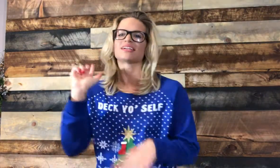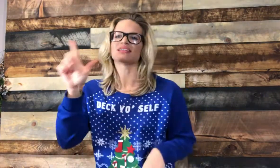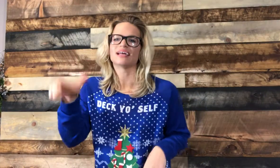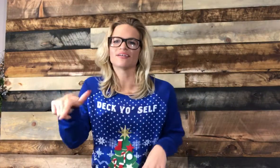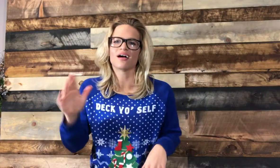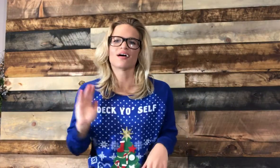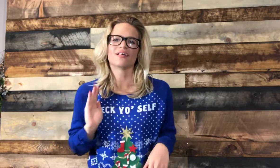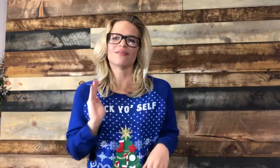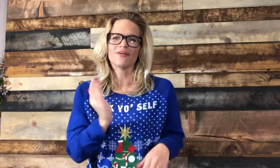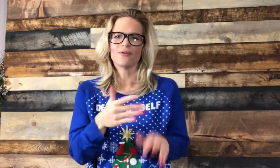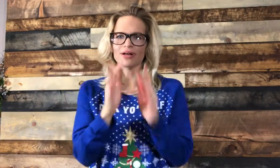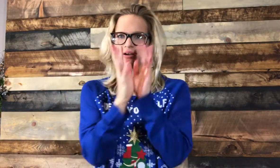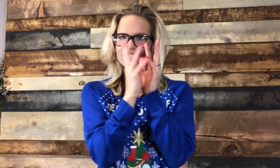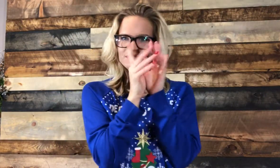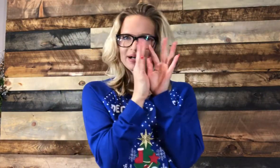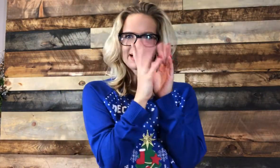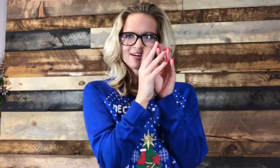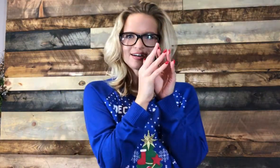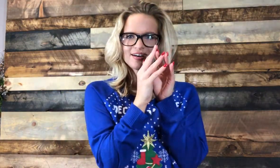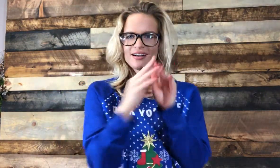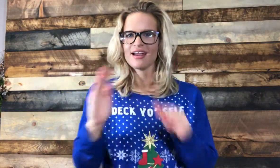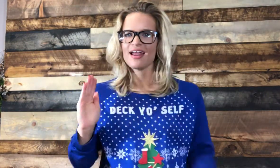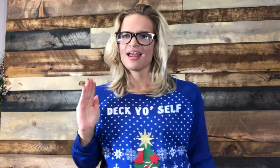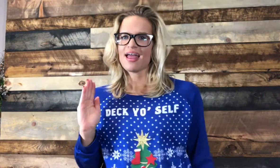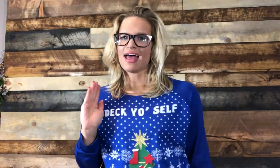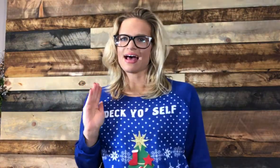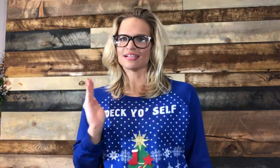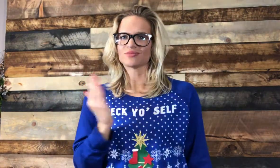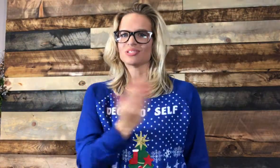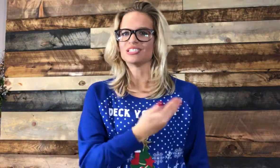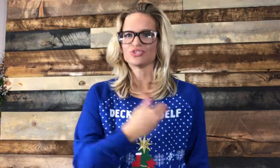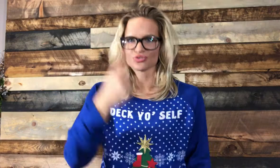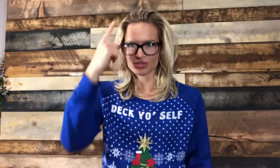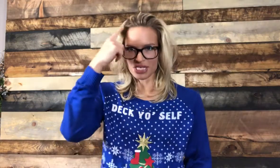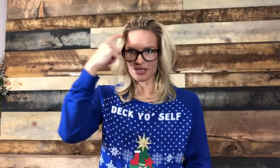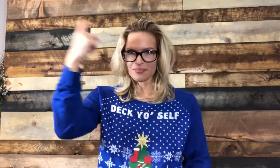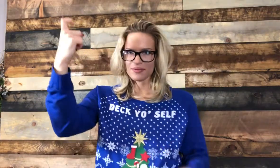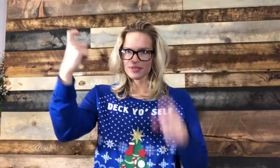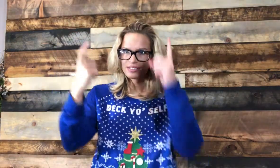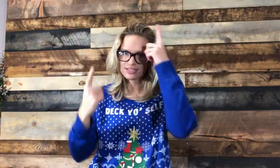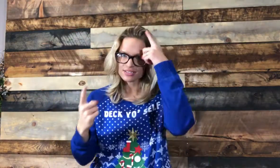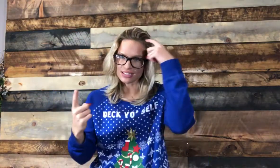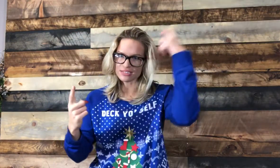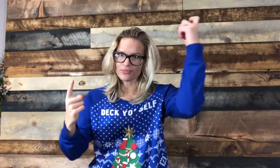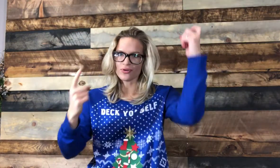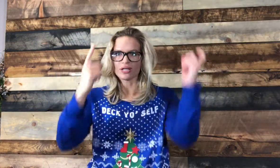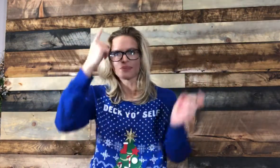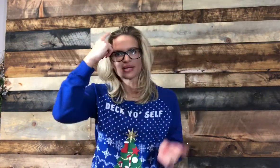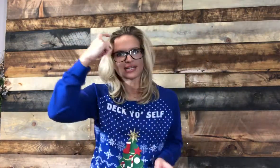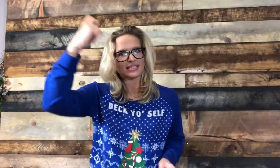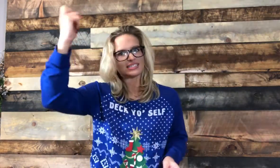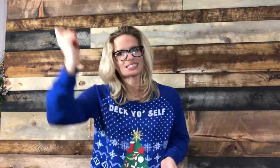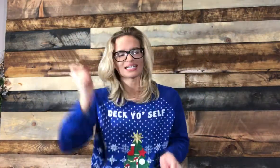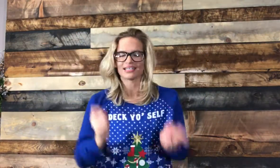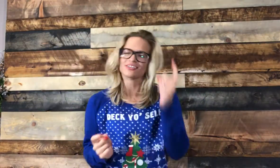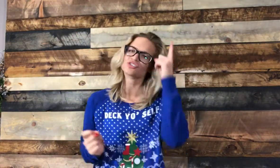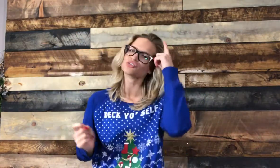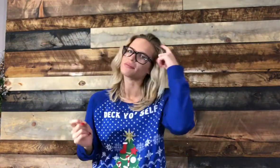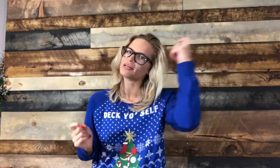Later on, we'll conspire as we dream. So just pull up like this, like you're dreaming.